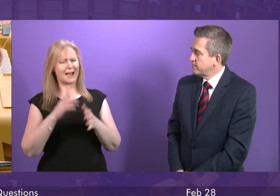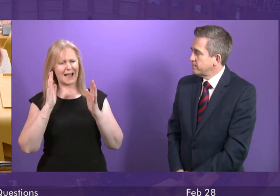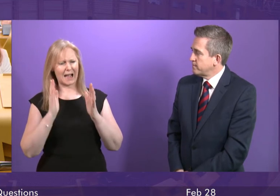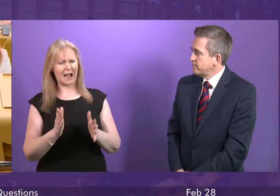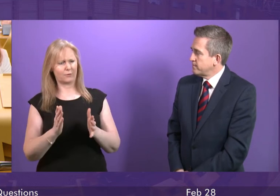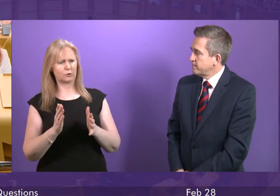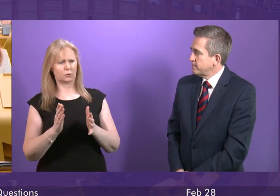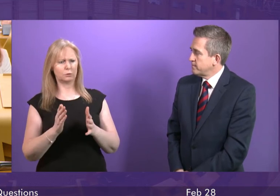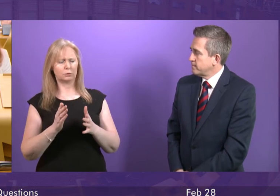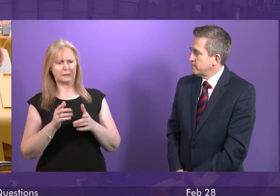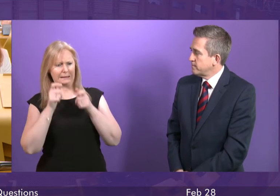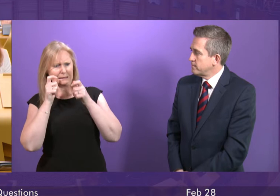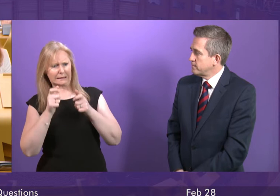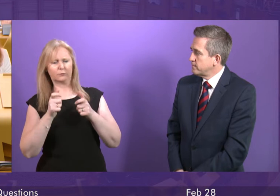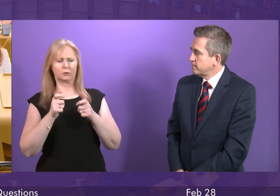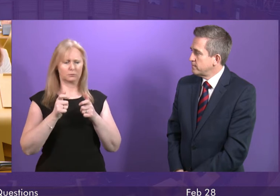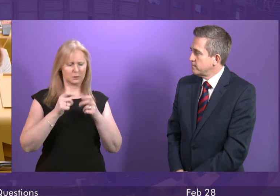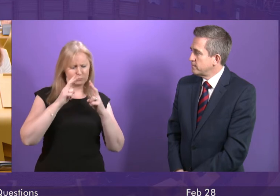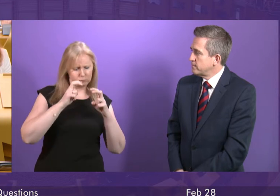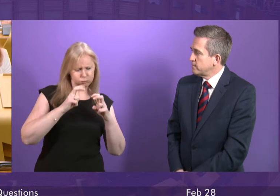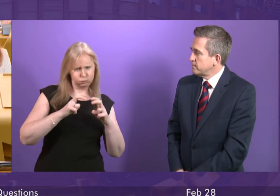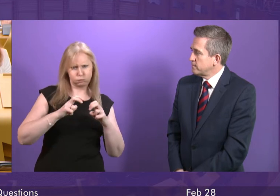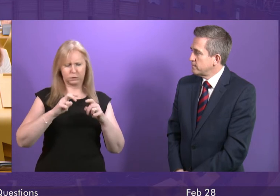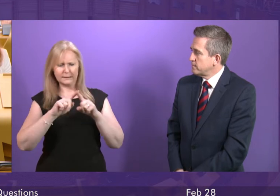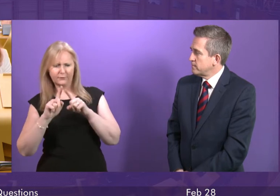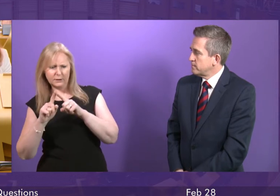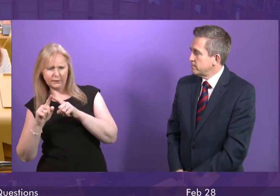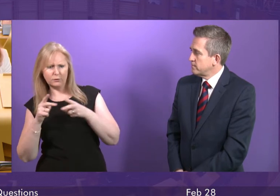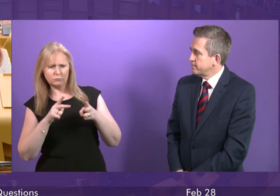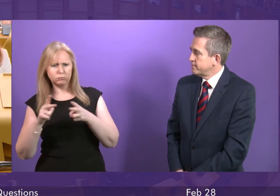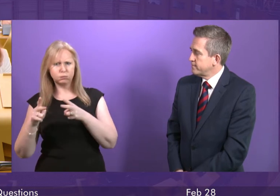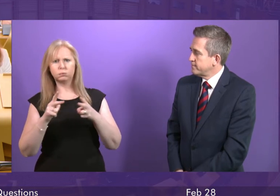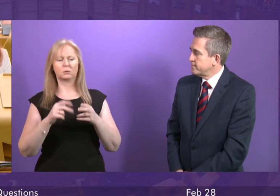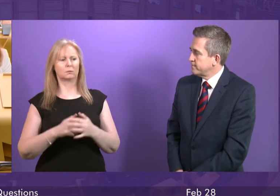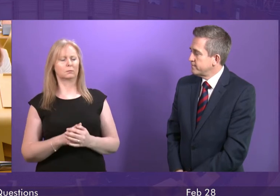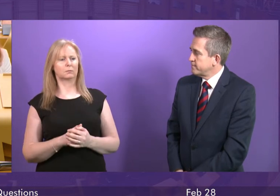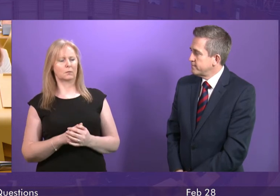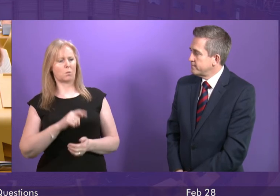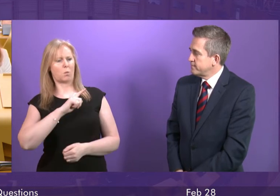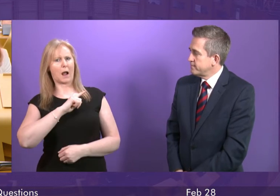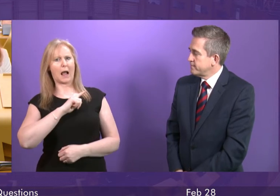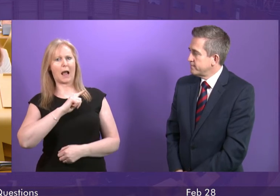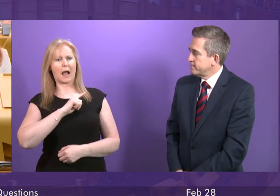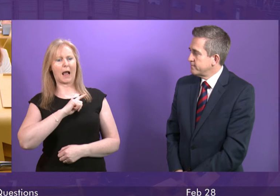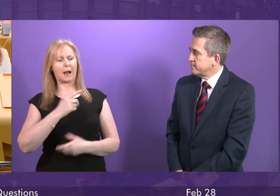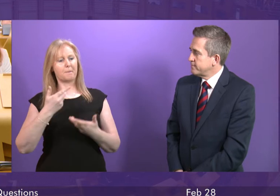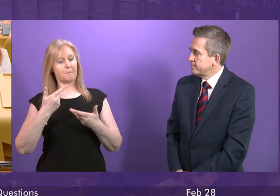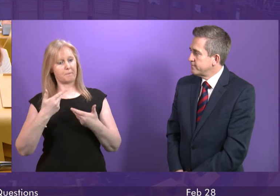due diligence. We have to look at all of the different aspects and that is why we have encouraged this company,